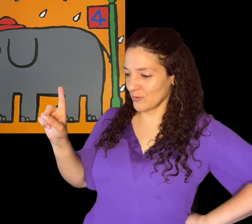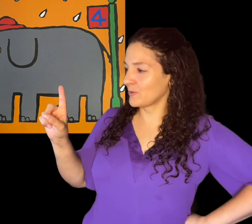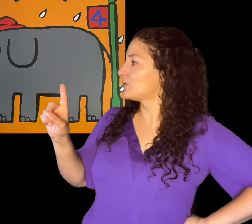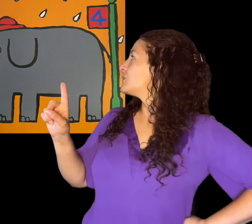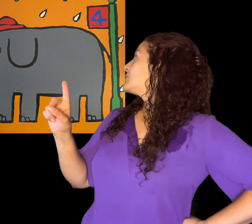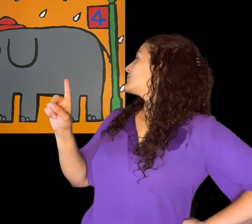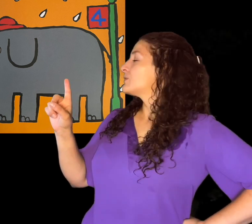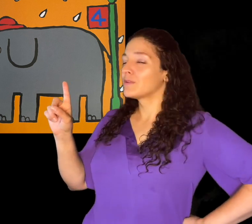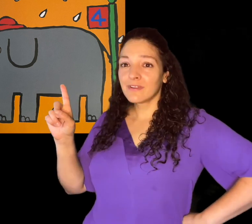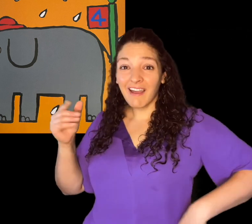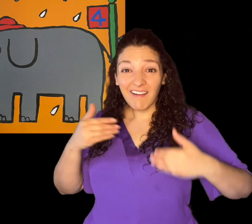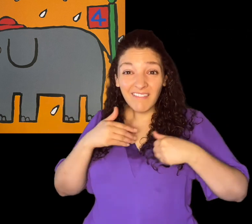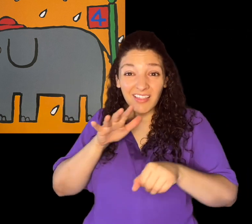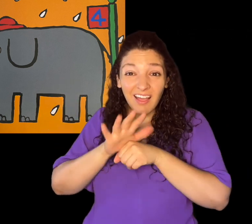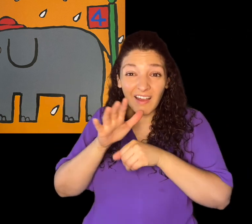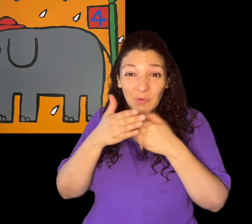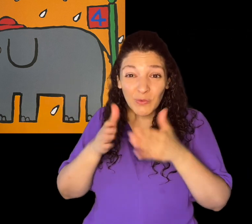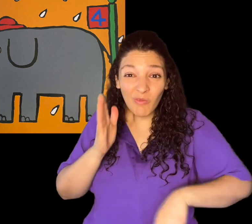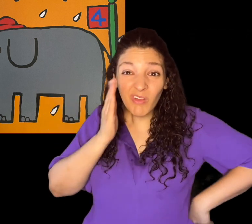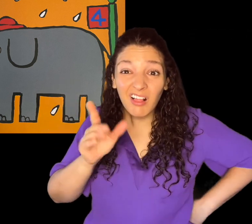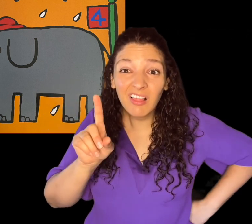Will there be room on the bus?